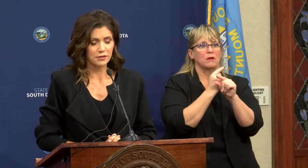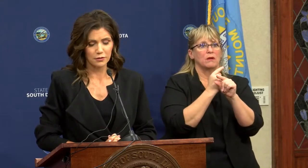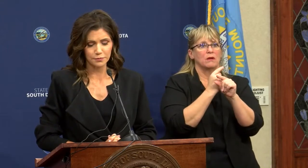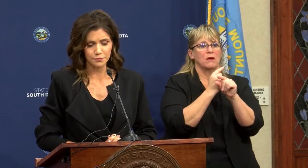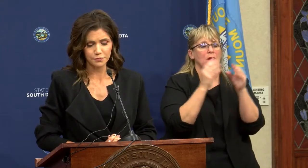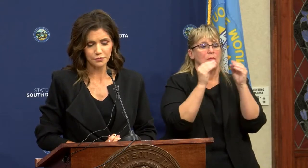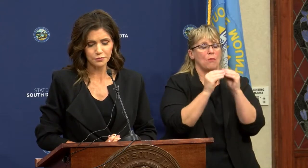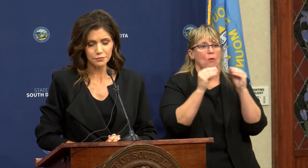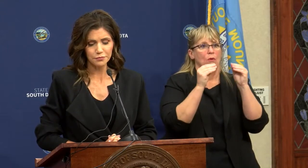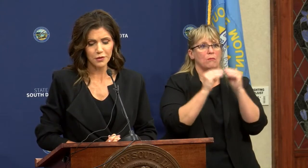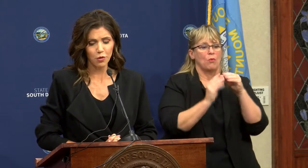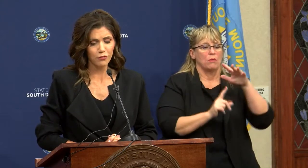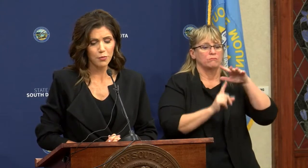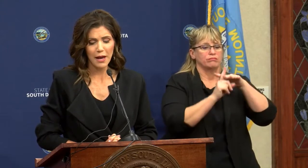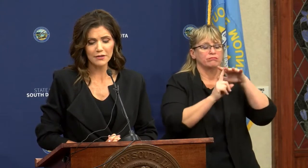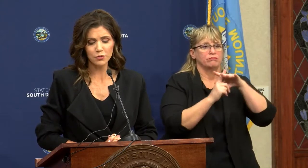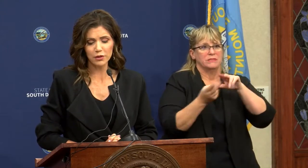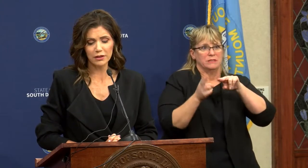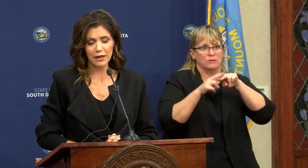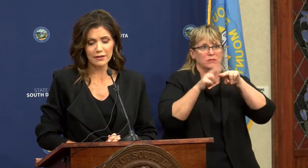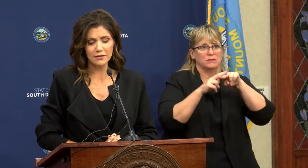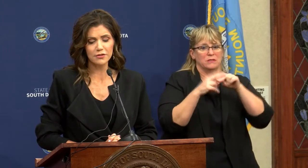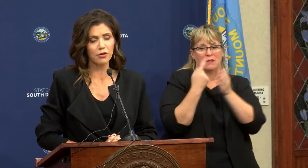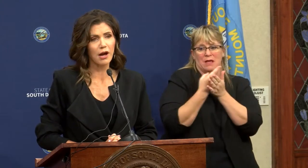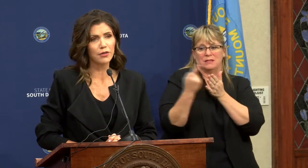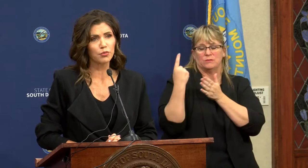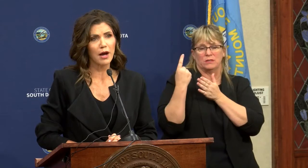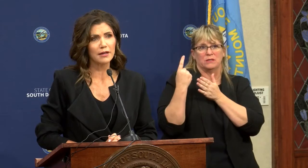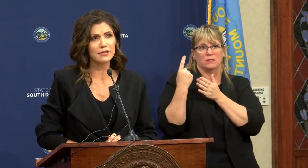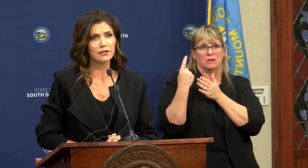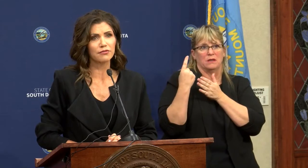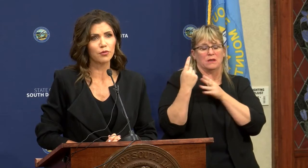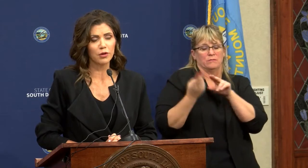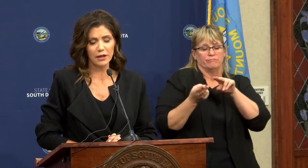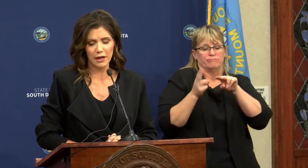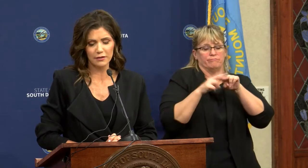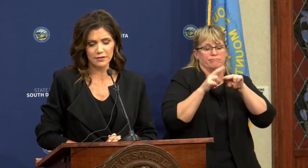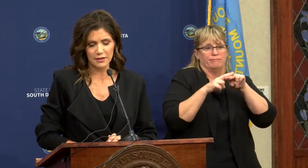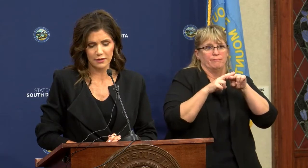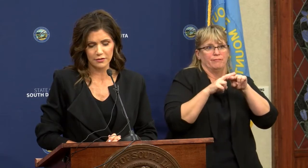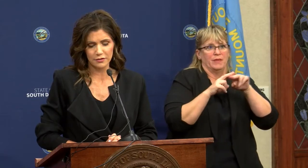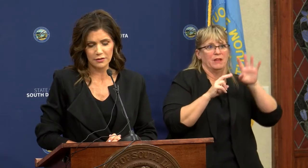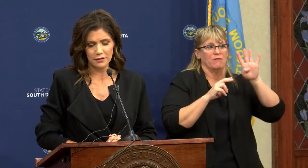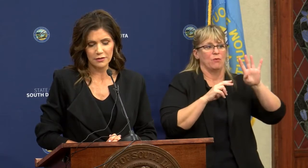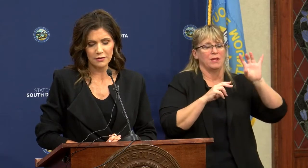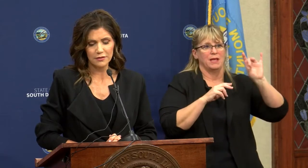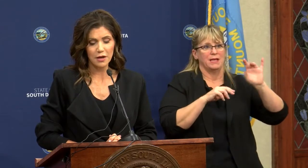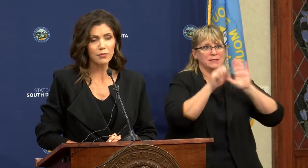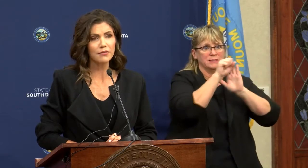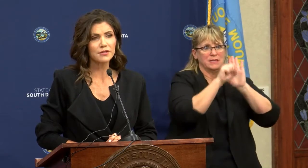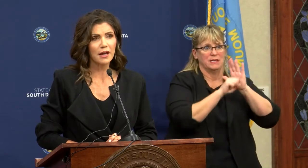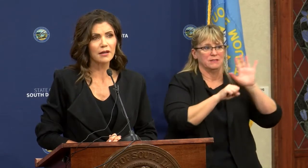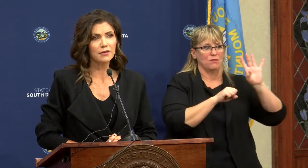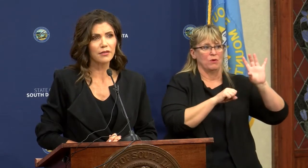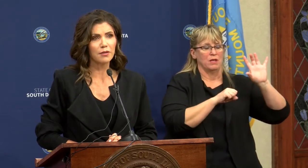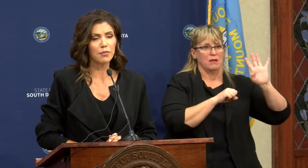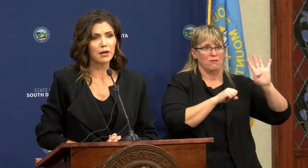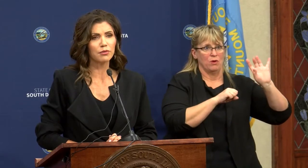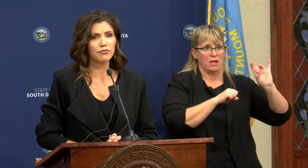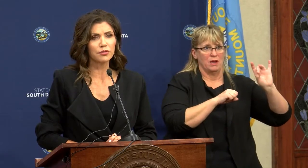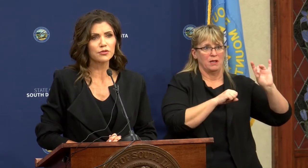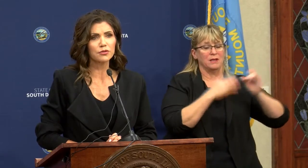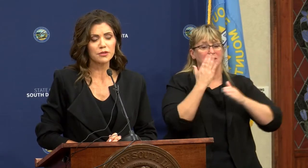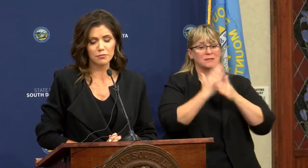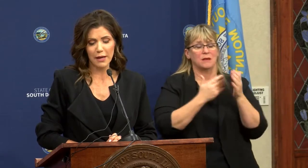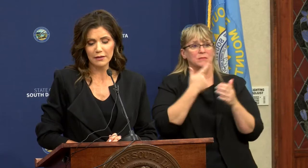increasing. Over the past week, cases are on the rise in 48 states. Some have said that